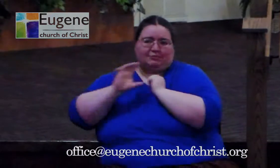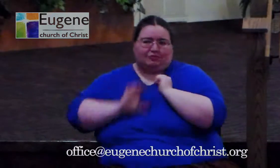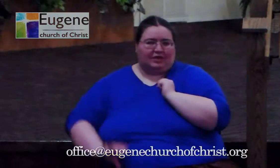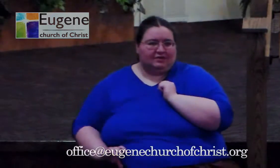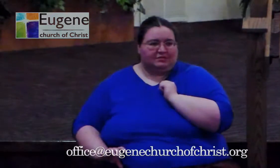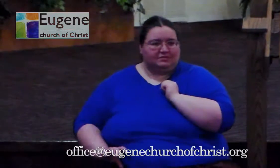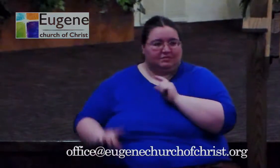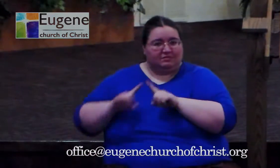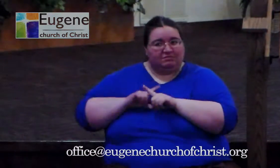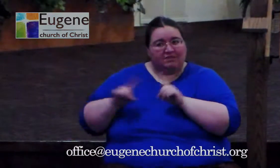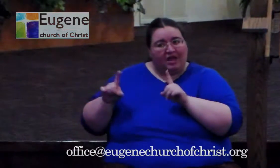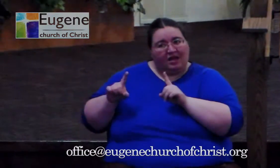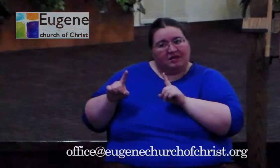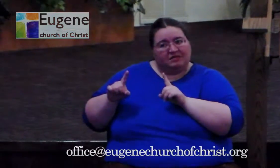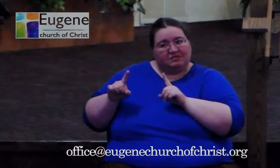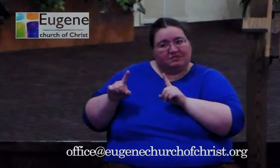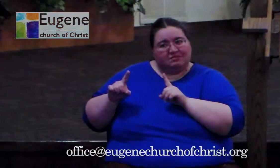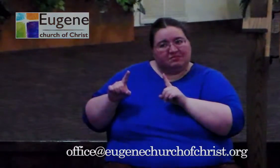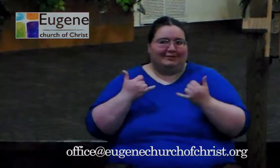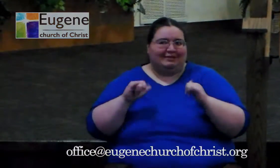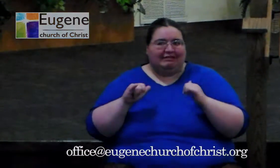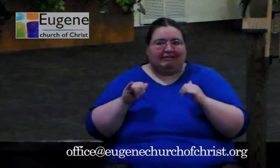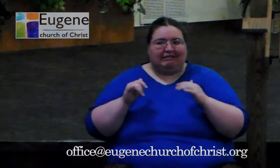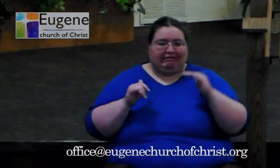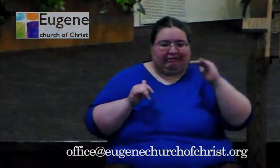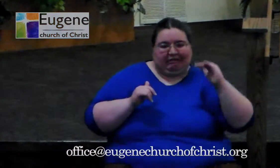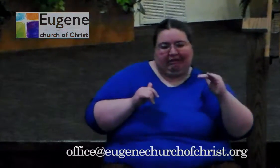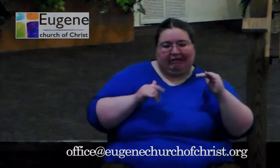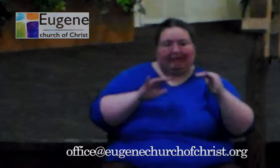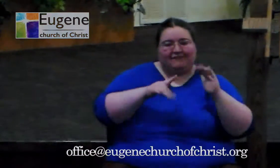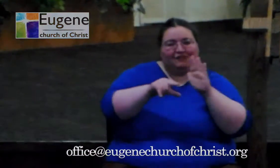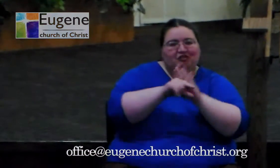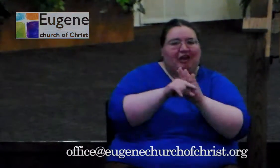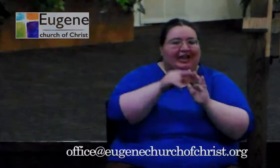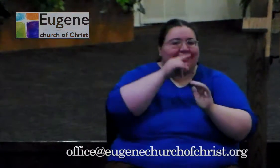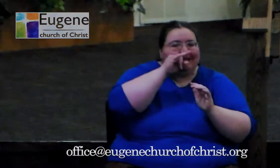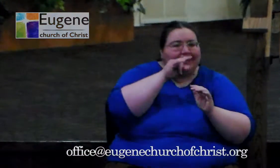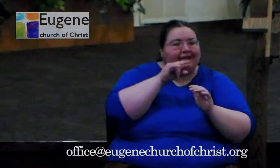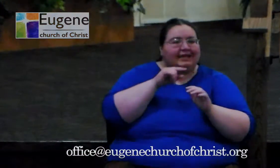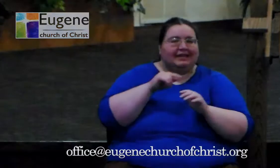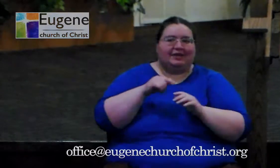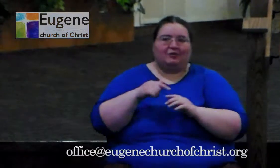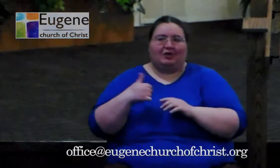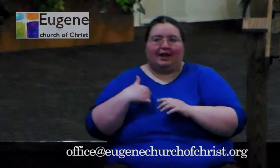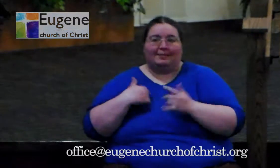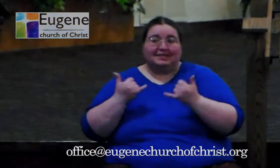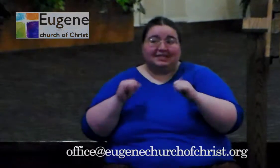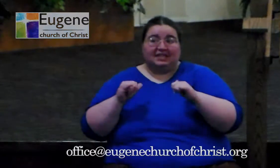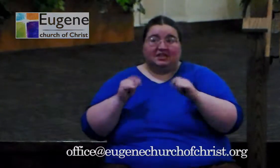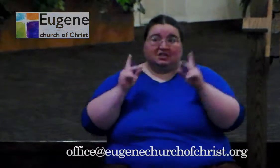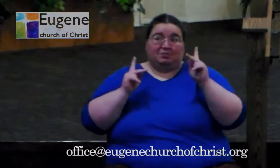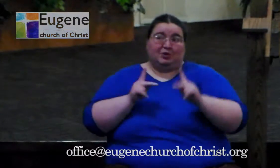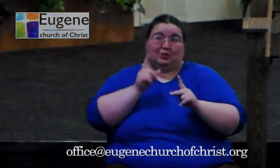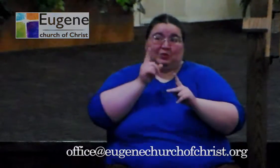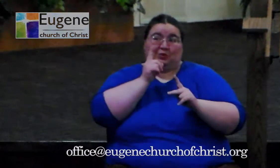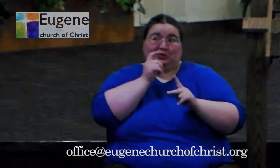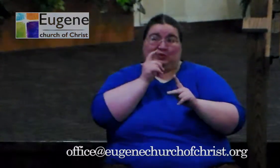this is not who I am. To them, I'm still the cut up from fifth grade. I'm still the one who